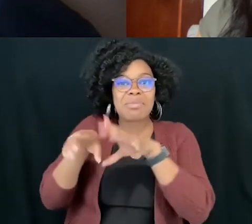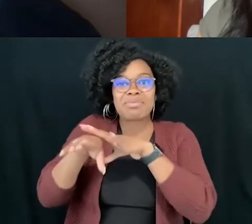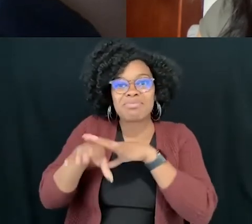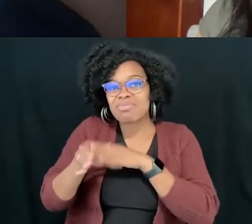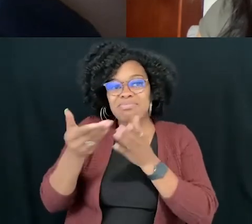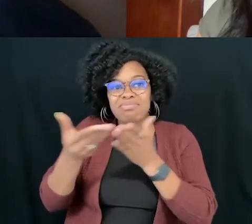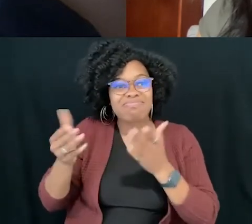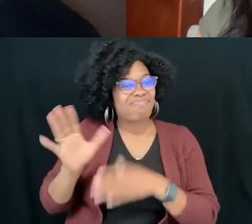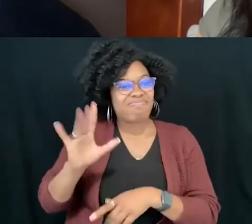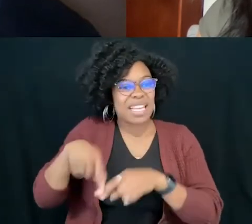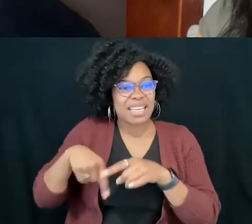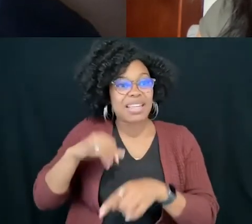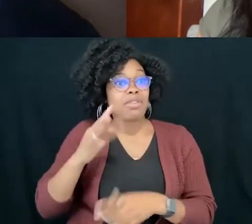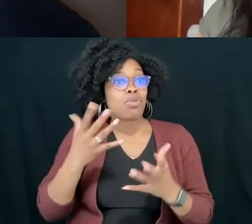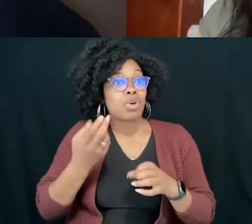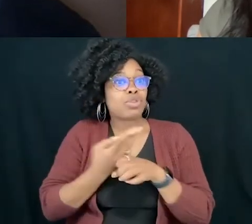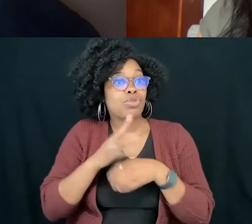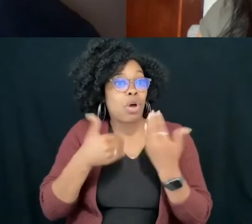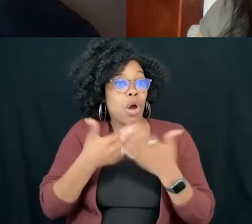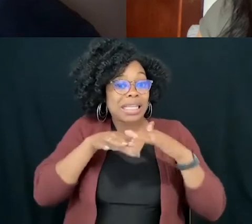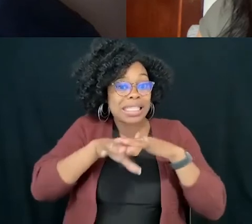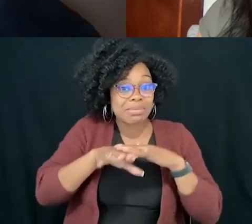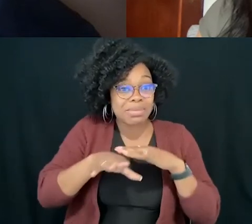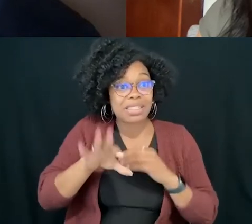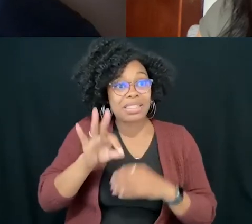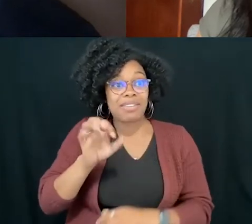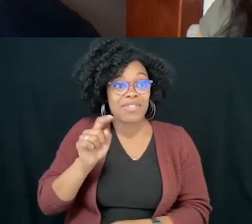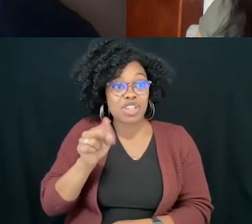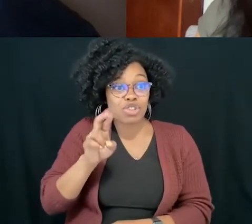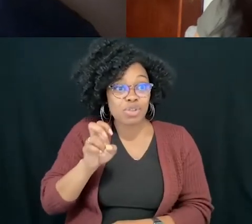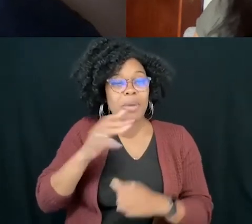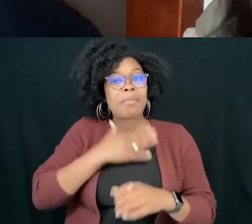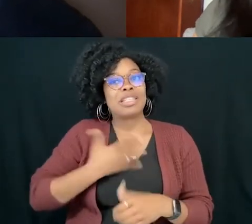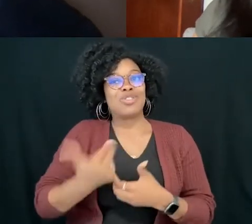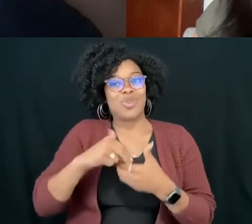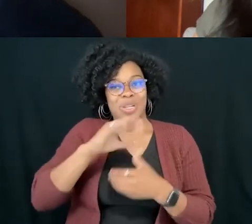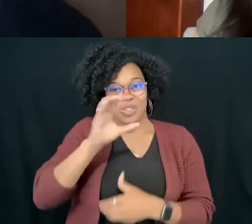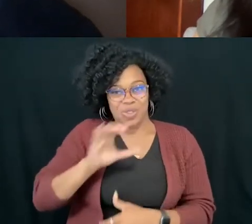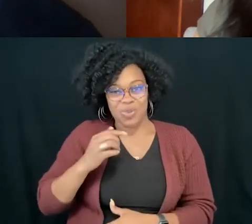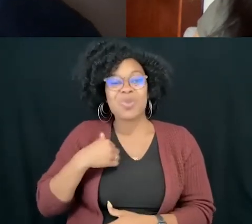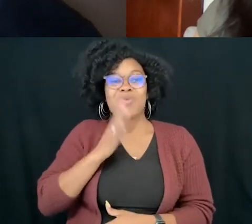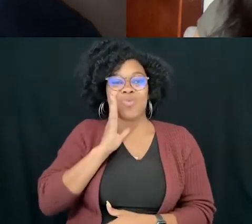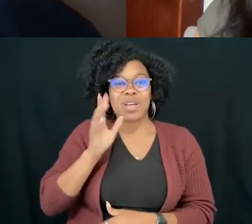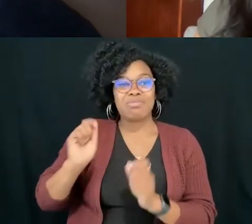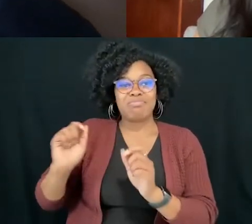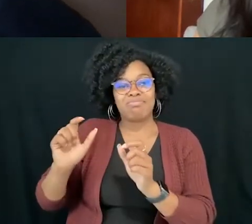use the accessibility features, please join us on Zoom, where we'll put the link. If anyone has questions about tech or